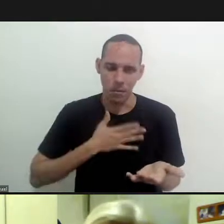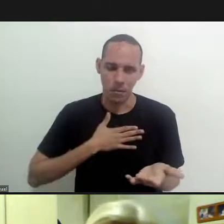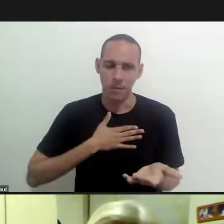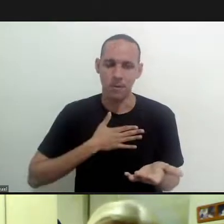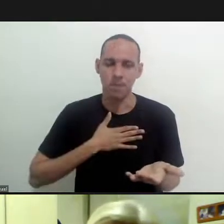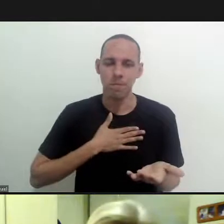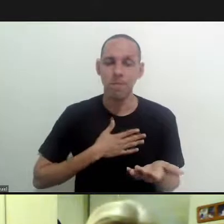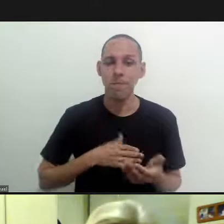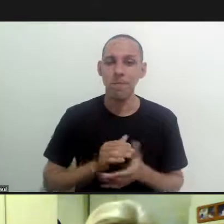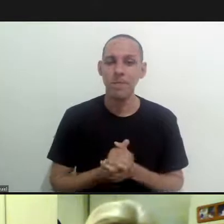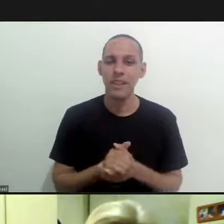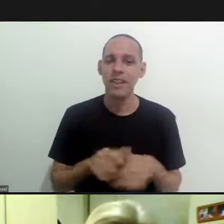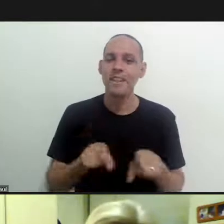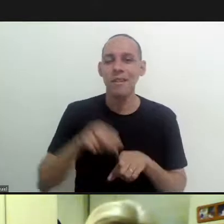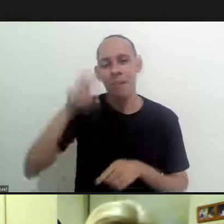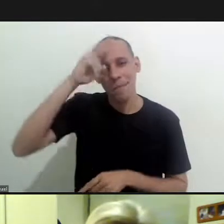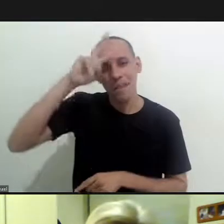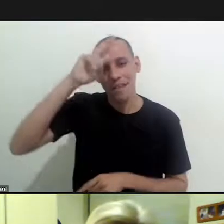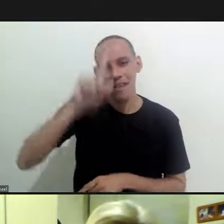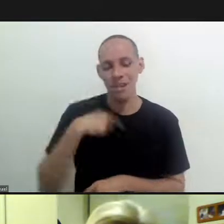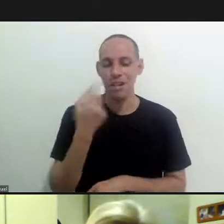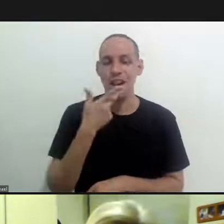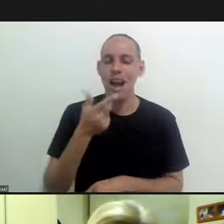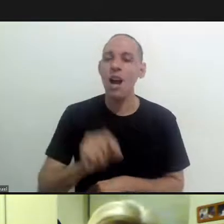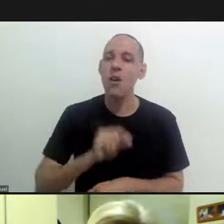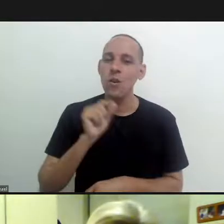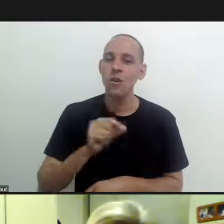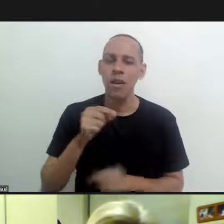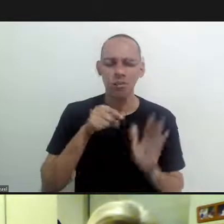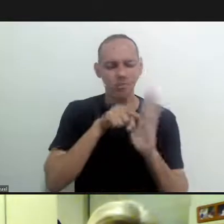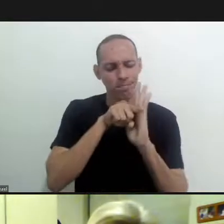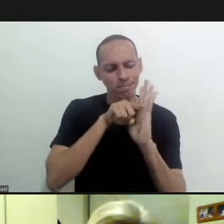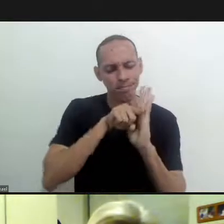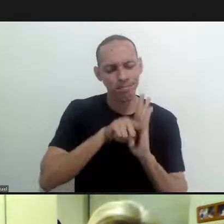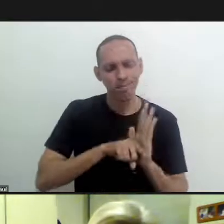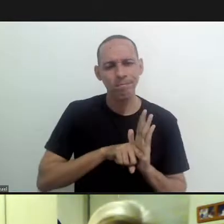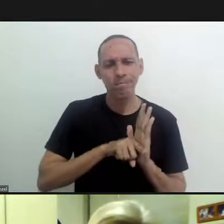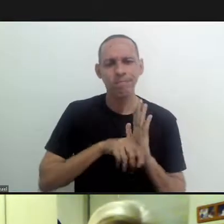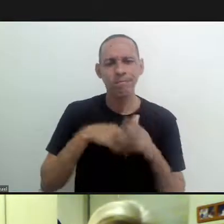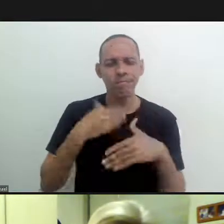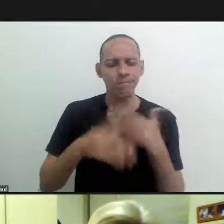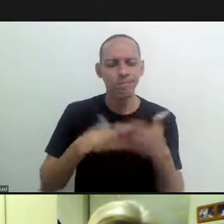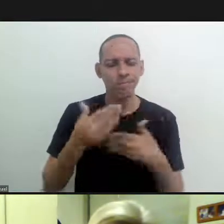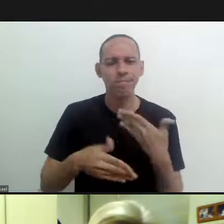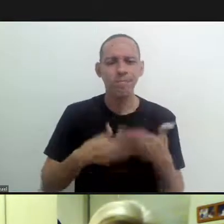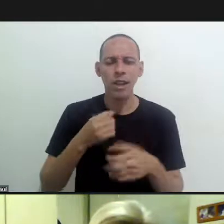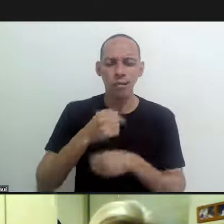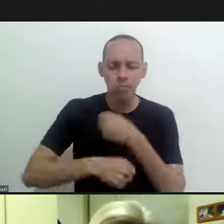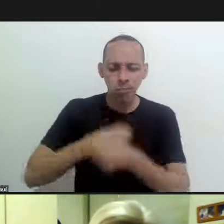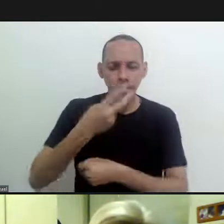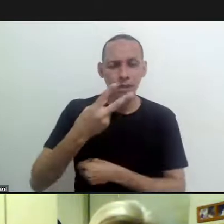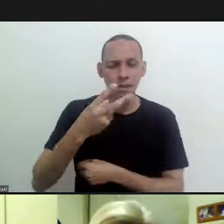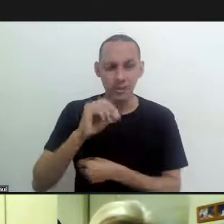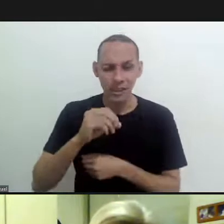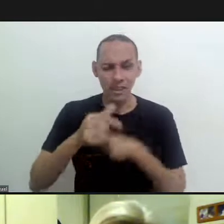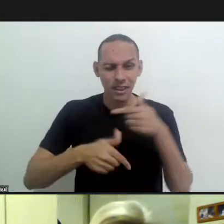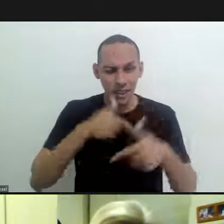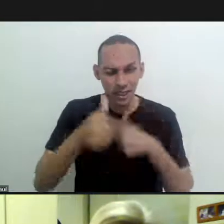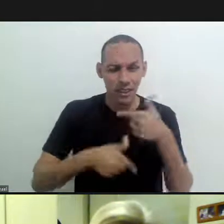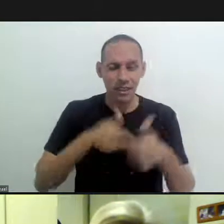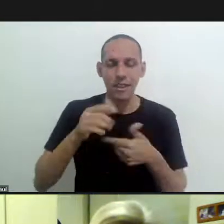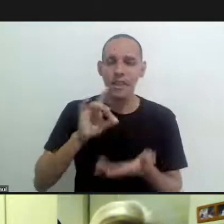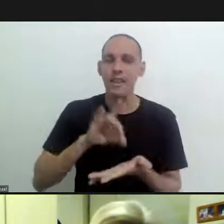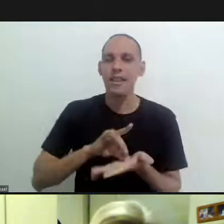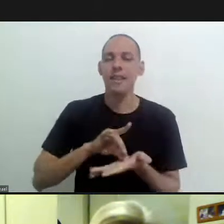opinion as well as some cases the mexican professors they give us an exam after 20 years of